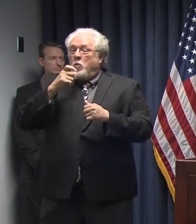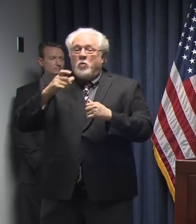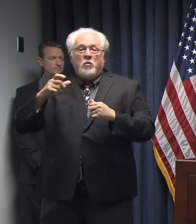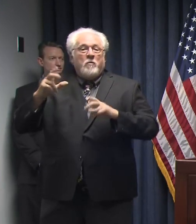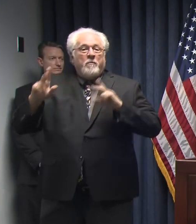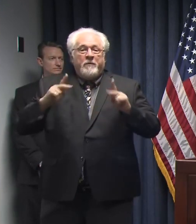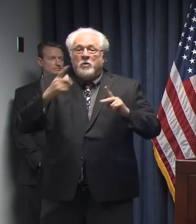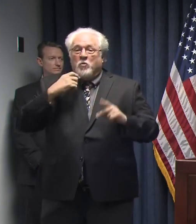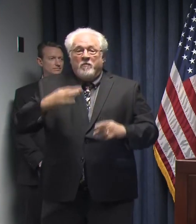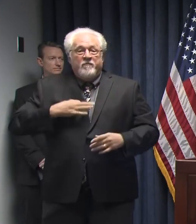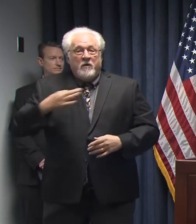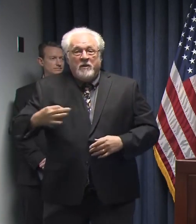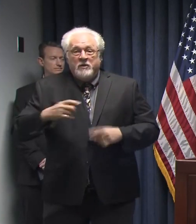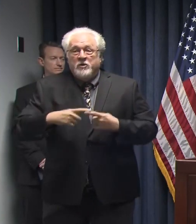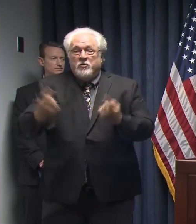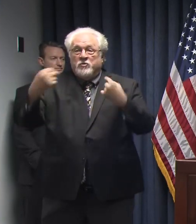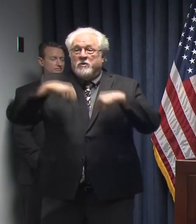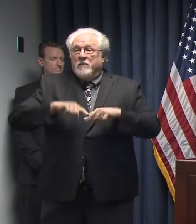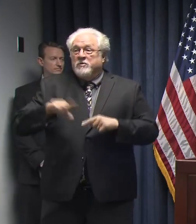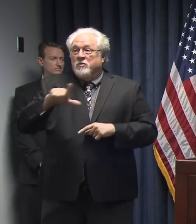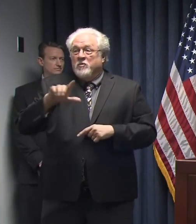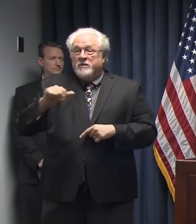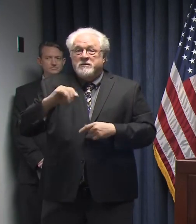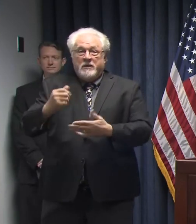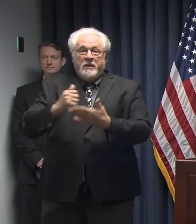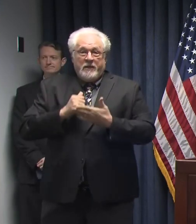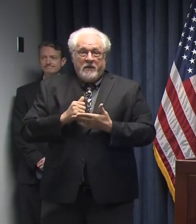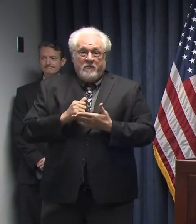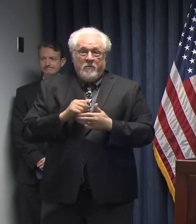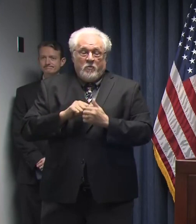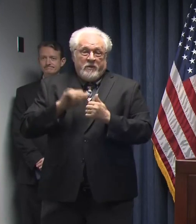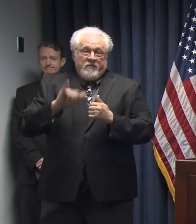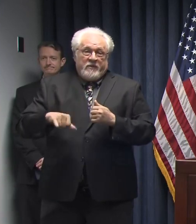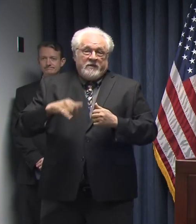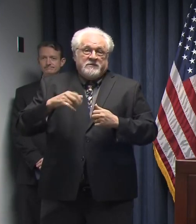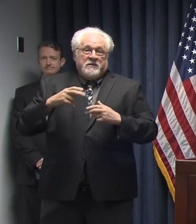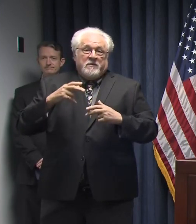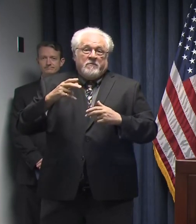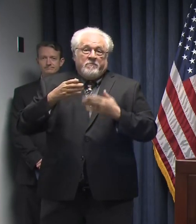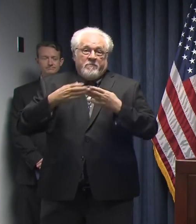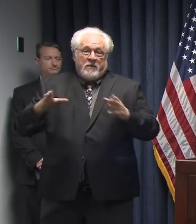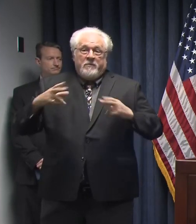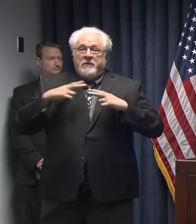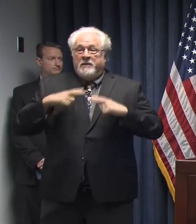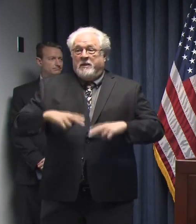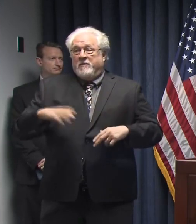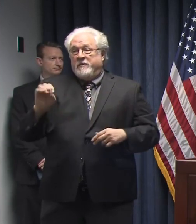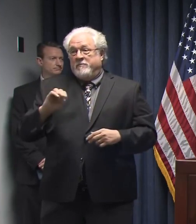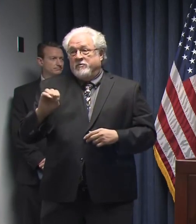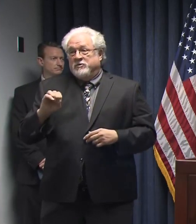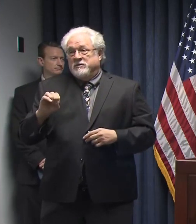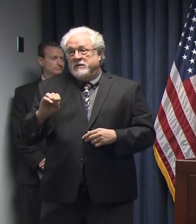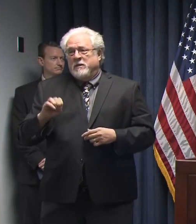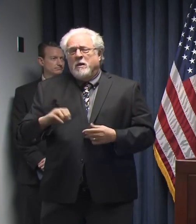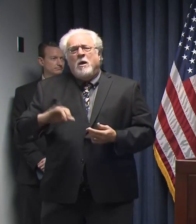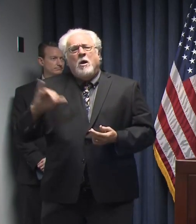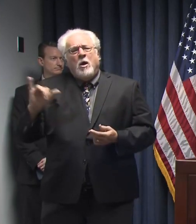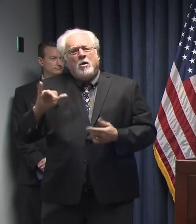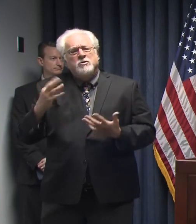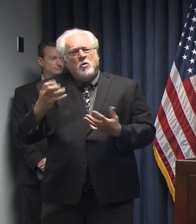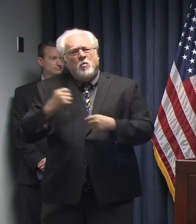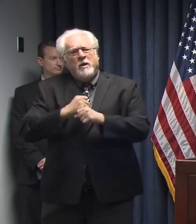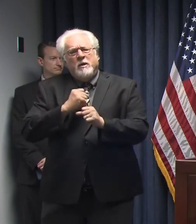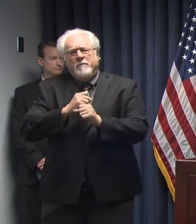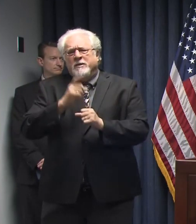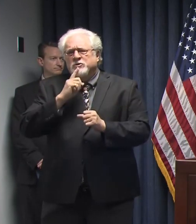professionals who volunteer to come to Louisiana and help with this public health emergency. I also want to make sure, and